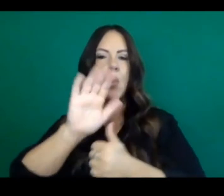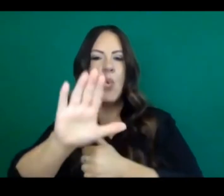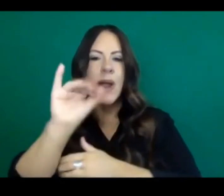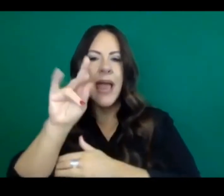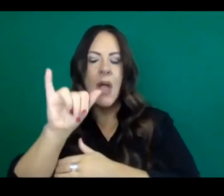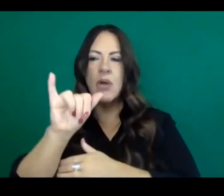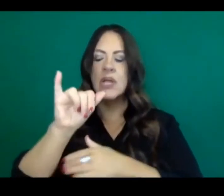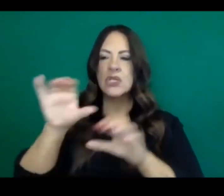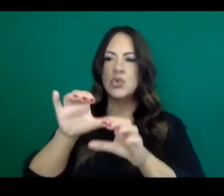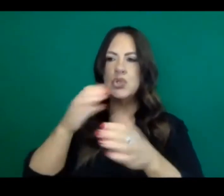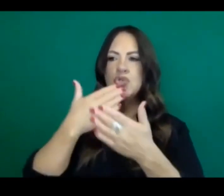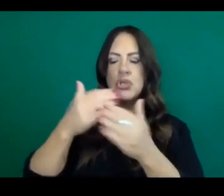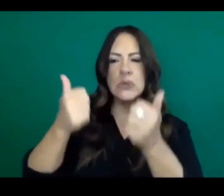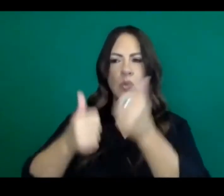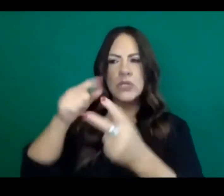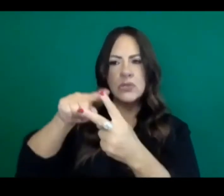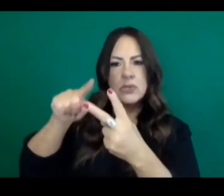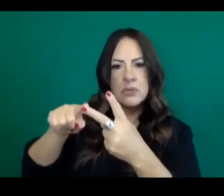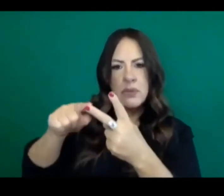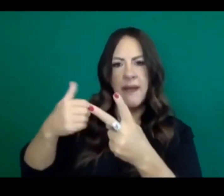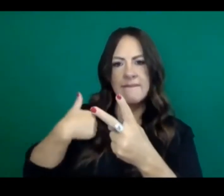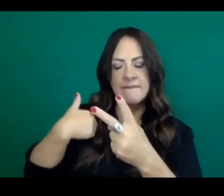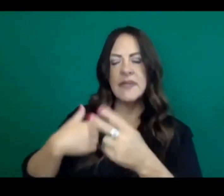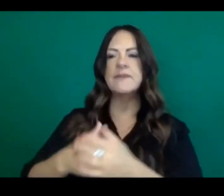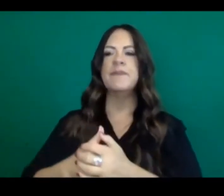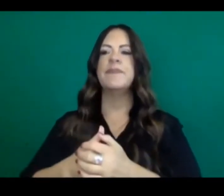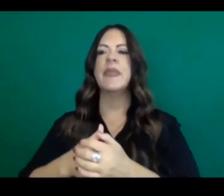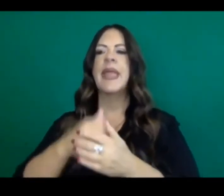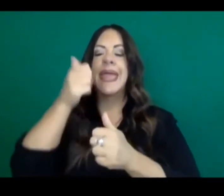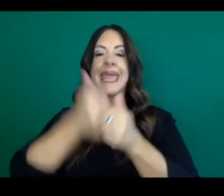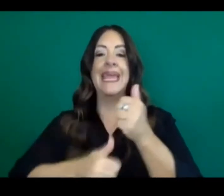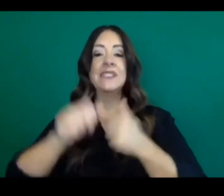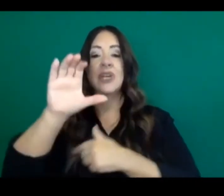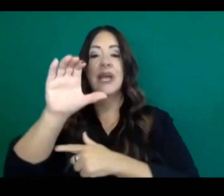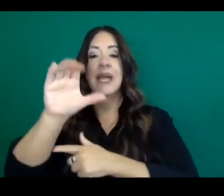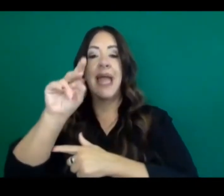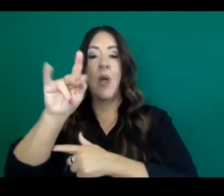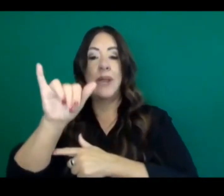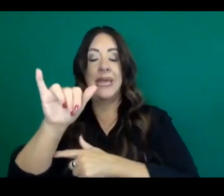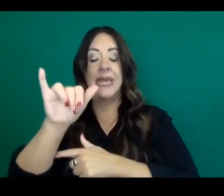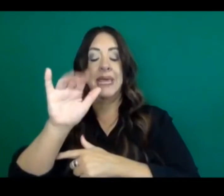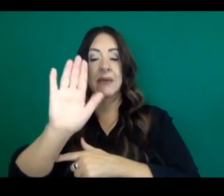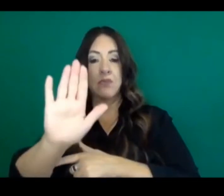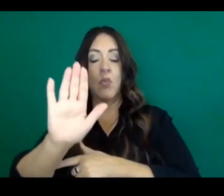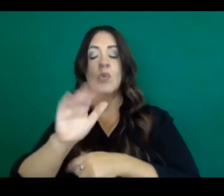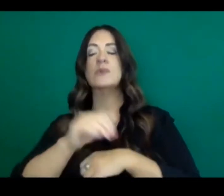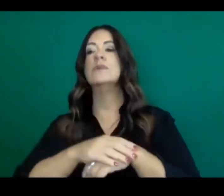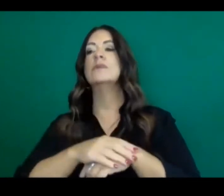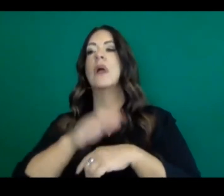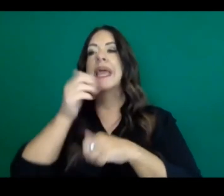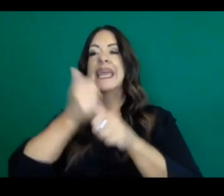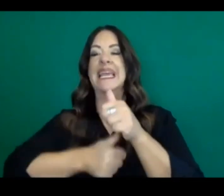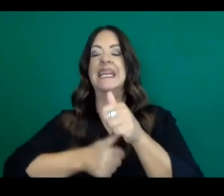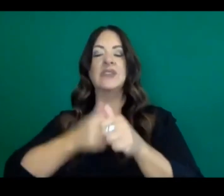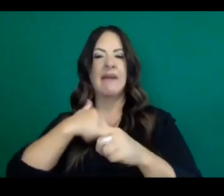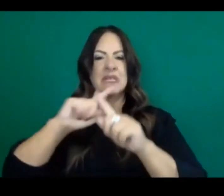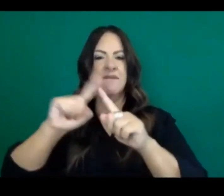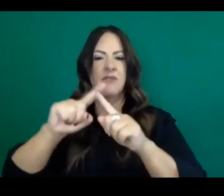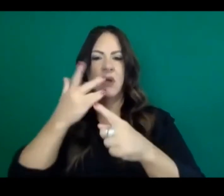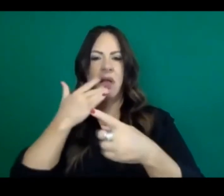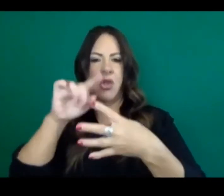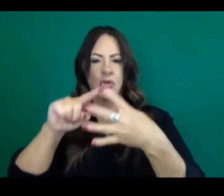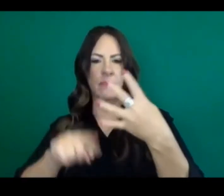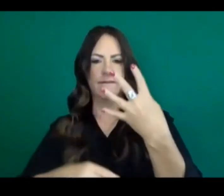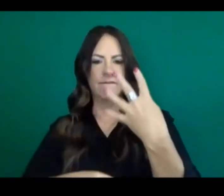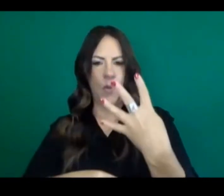assigning a county a different color or tier assignment. I'll remind you that with each tier comes a